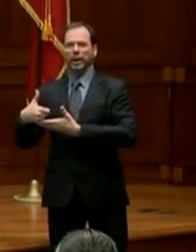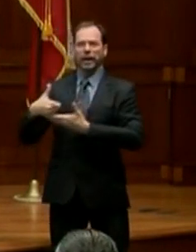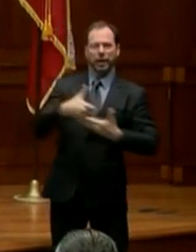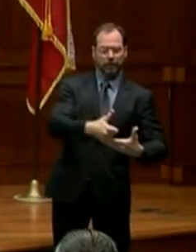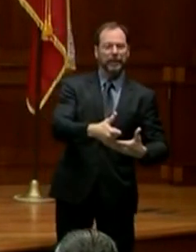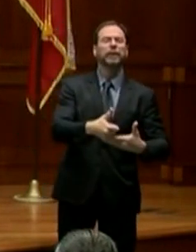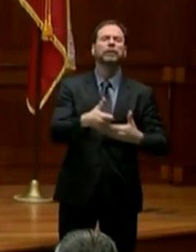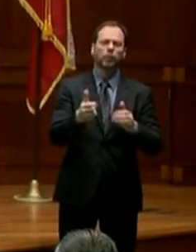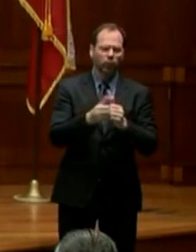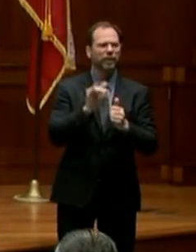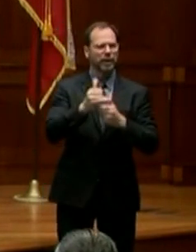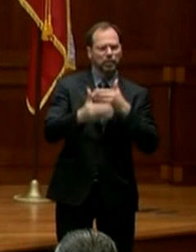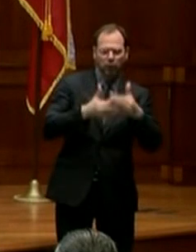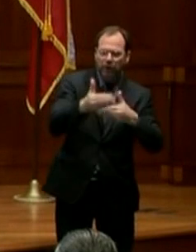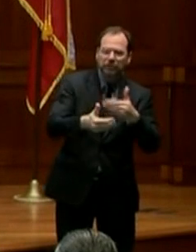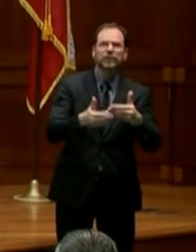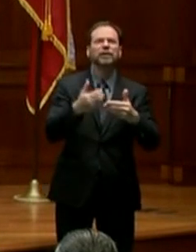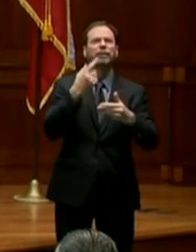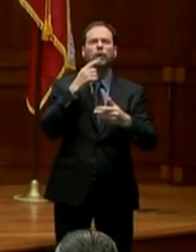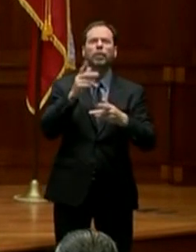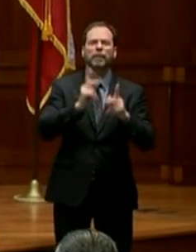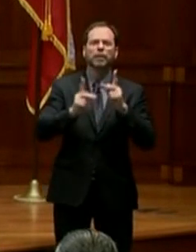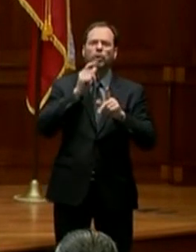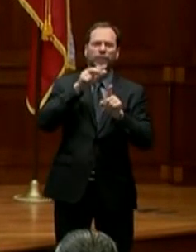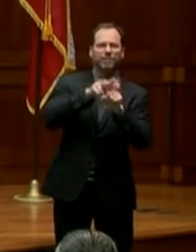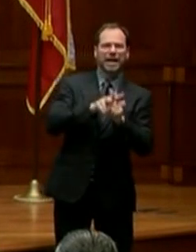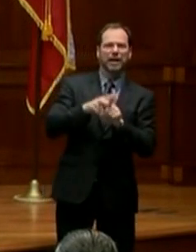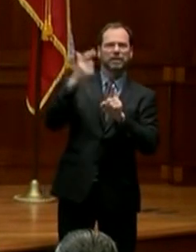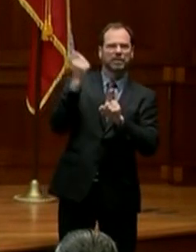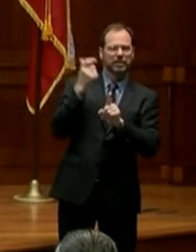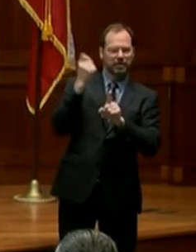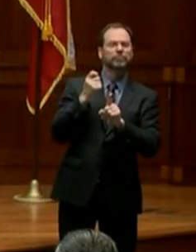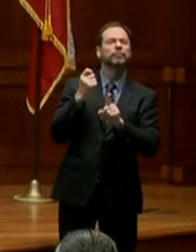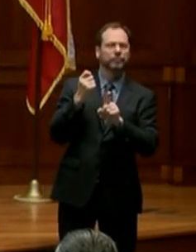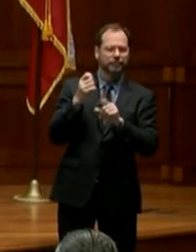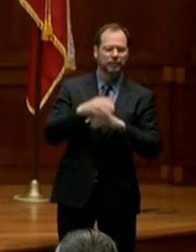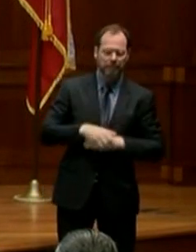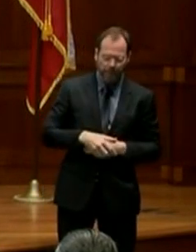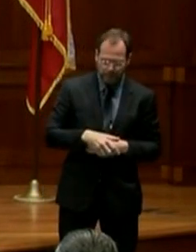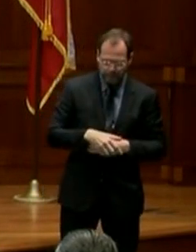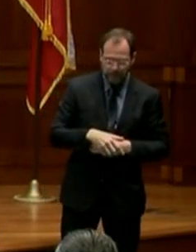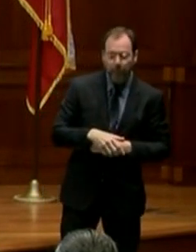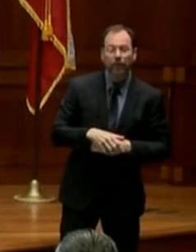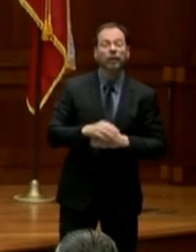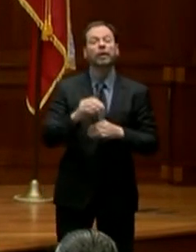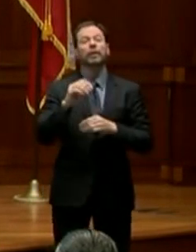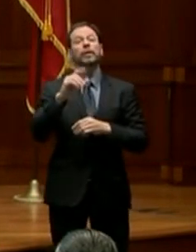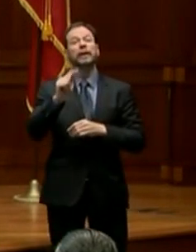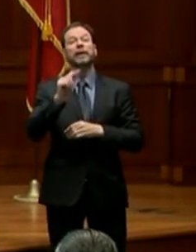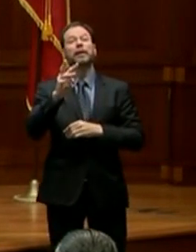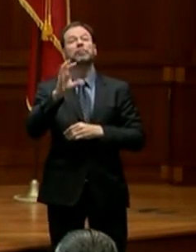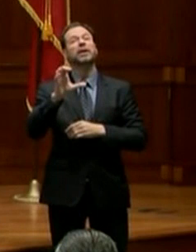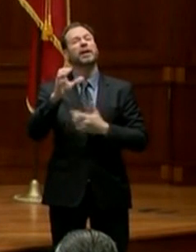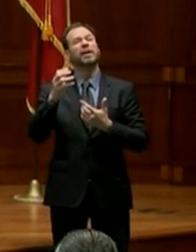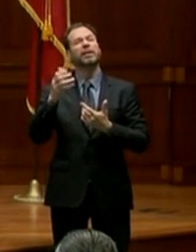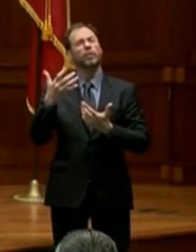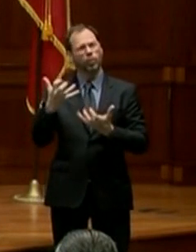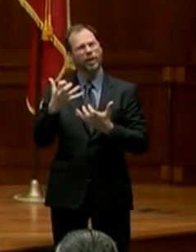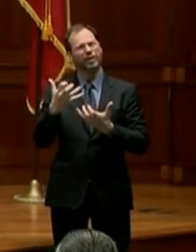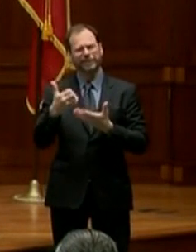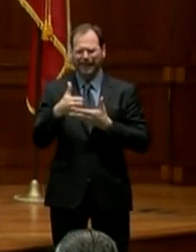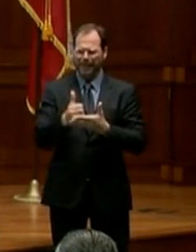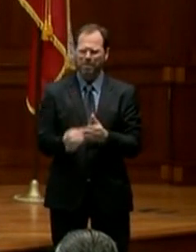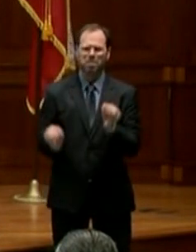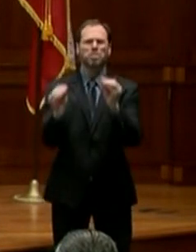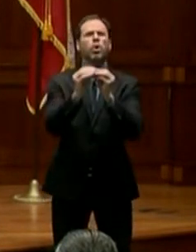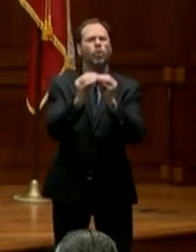help with the processing of unemployment benefits claims. Now, the Workforce Commission wants to do even more to